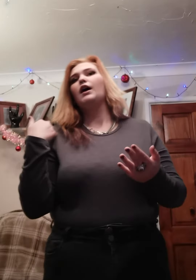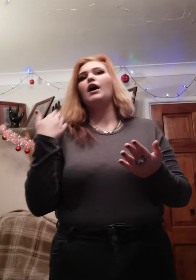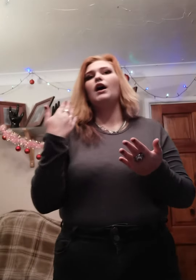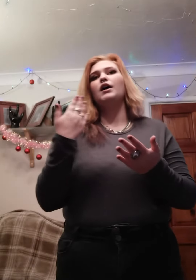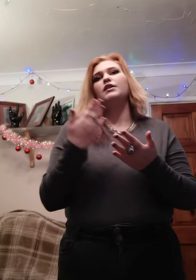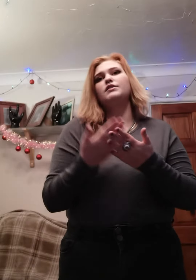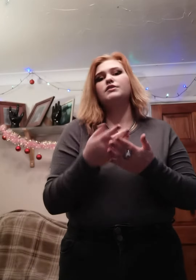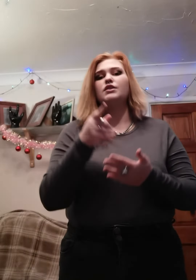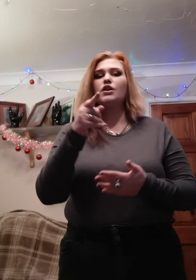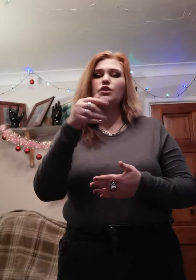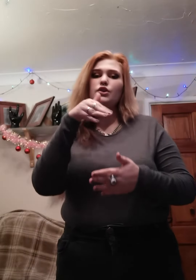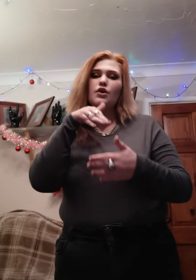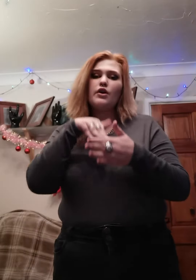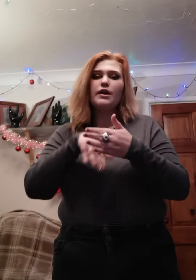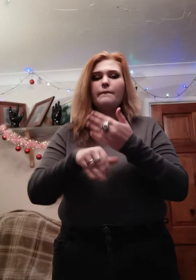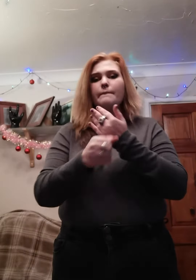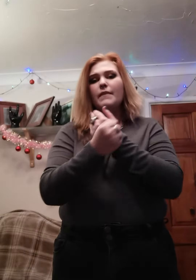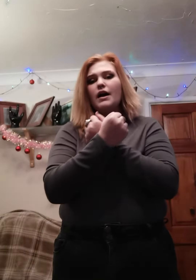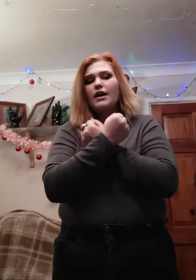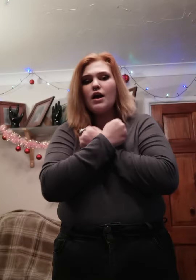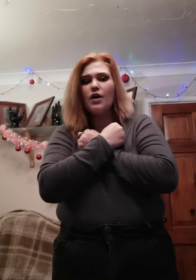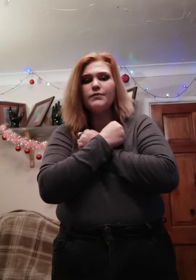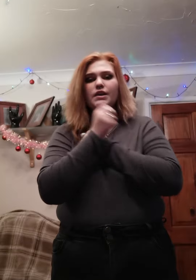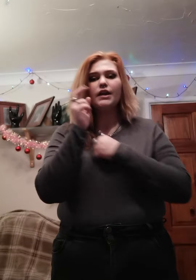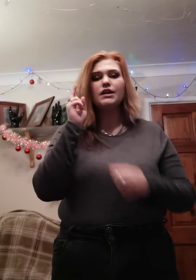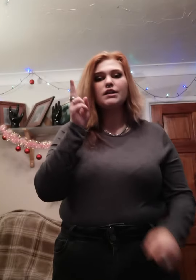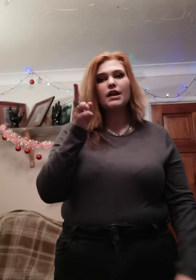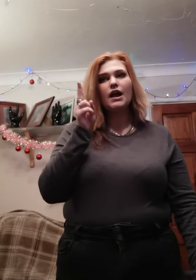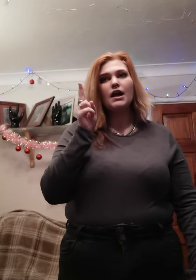Until you're in my arms again.